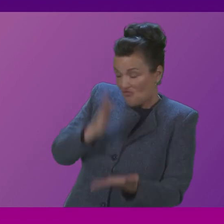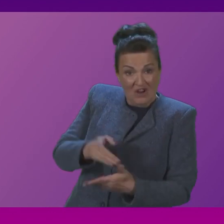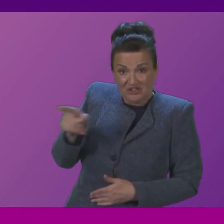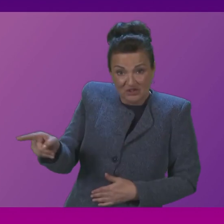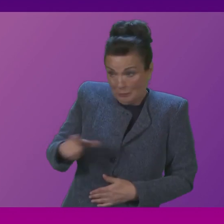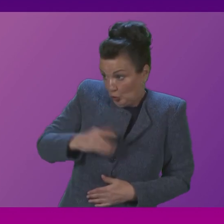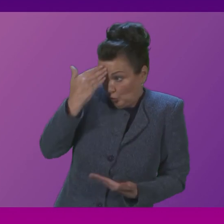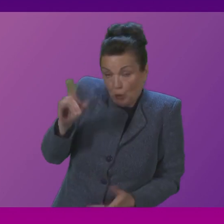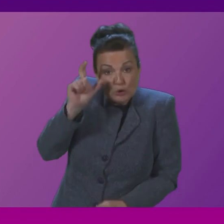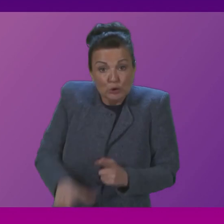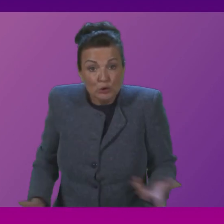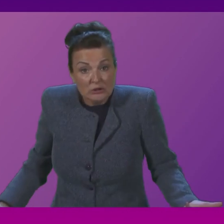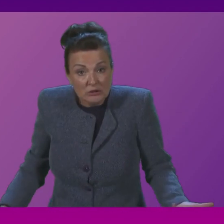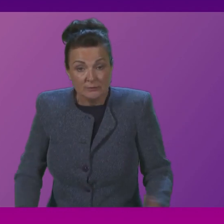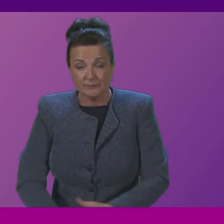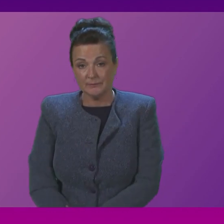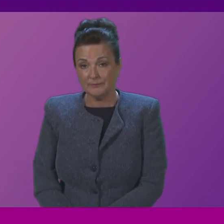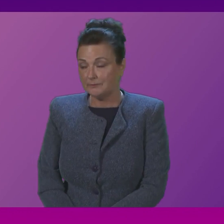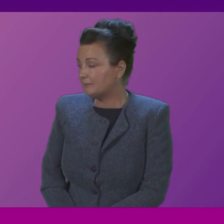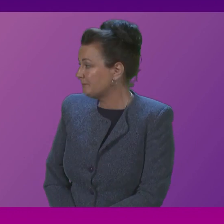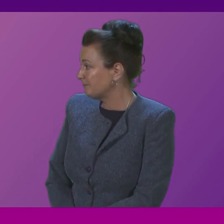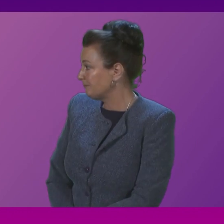question number four Stephanie Callahan